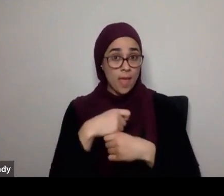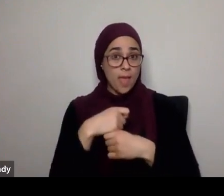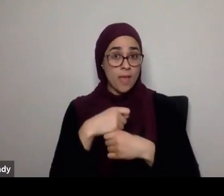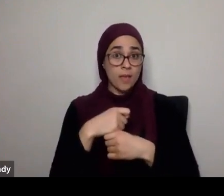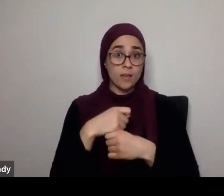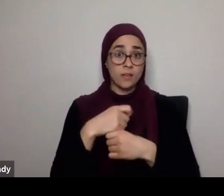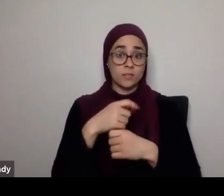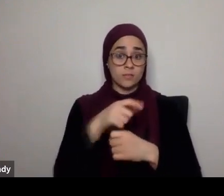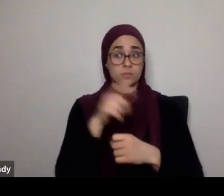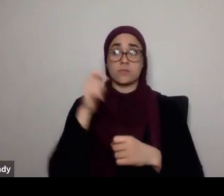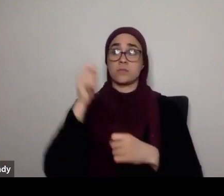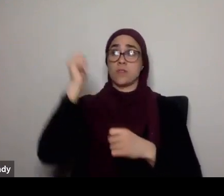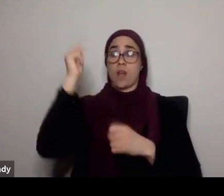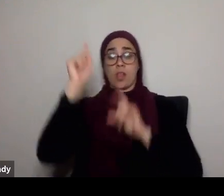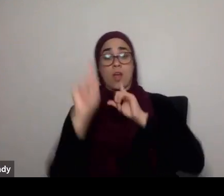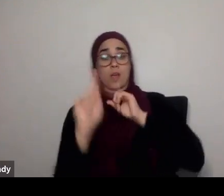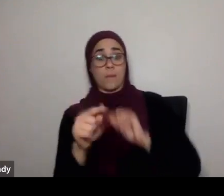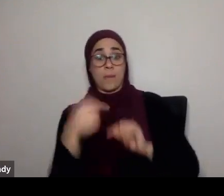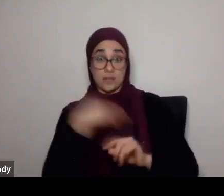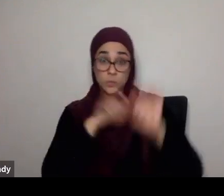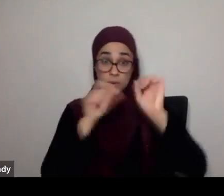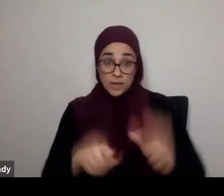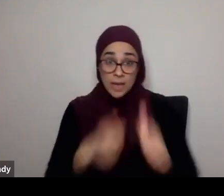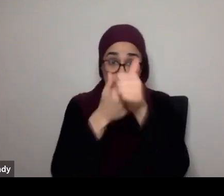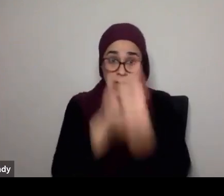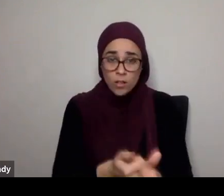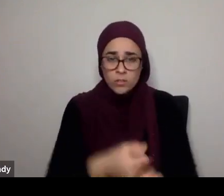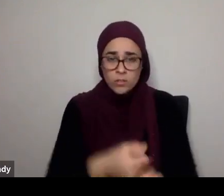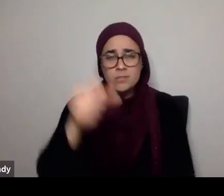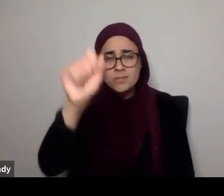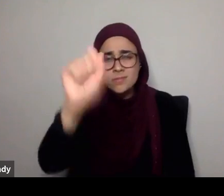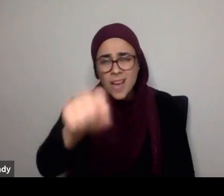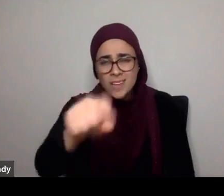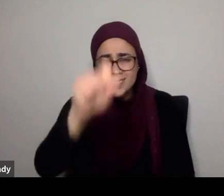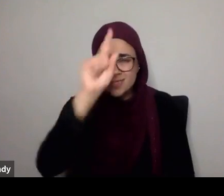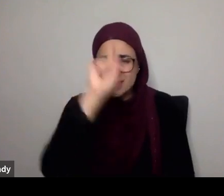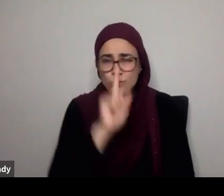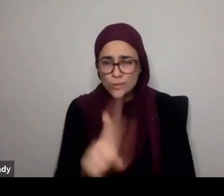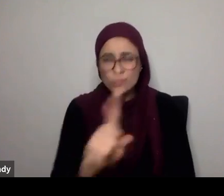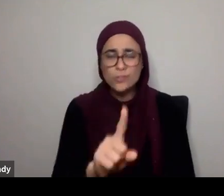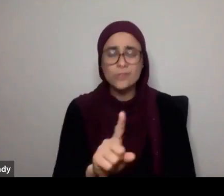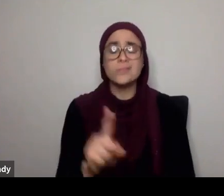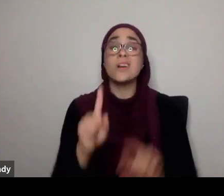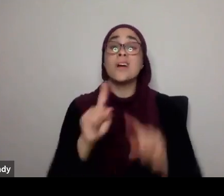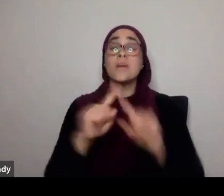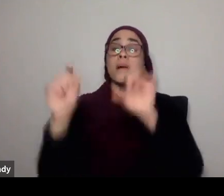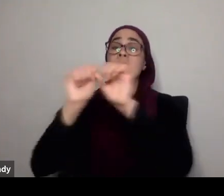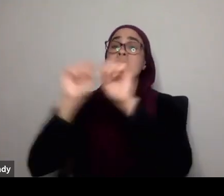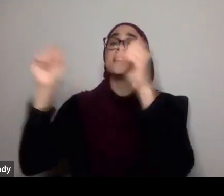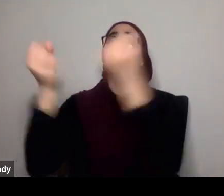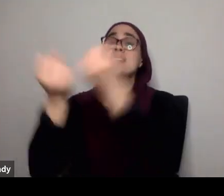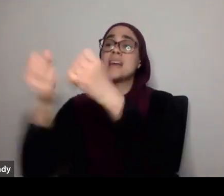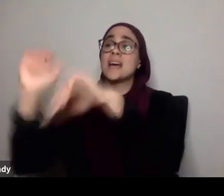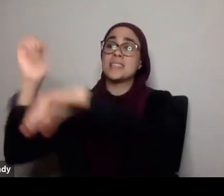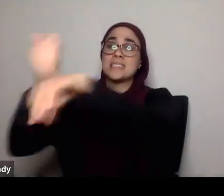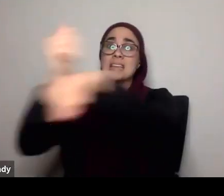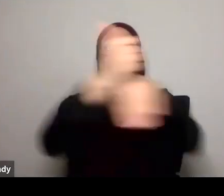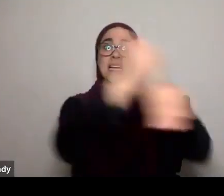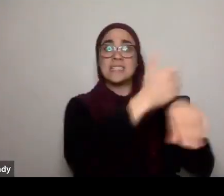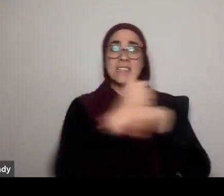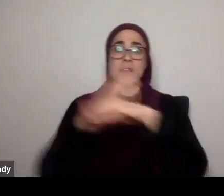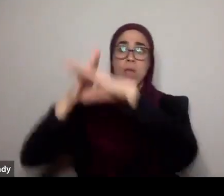to do, absolutely, but can society, make it difficult, to do things that Allah, tells us to do, absolutely,